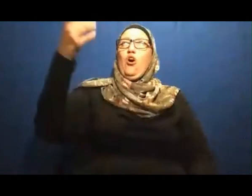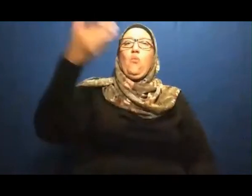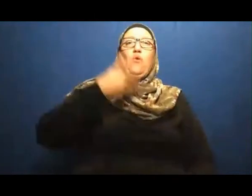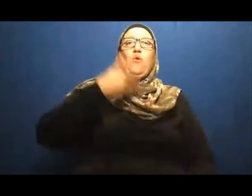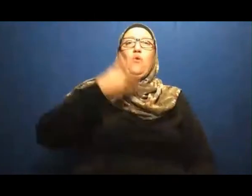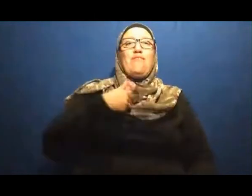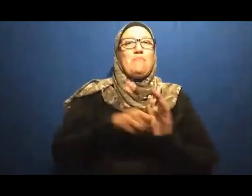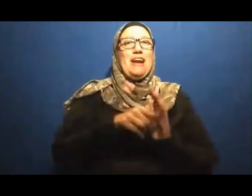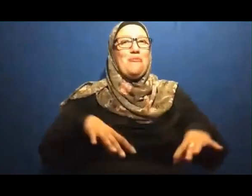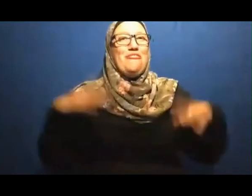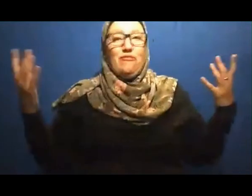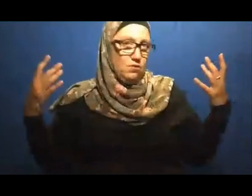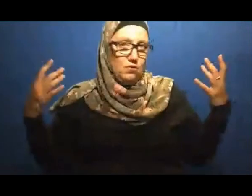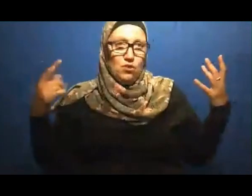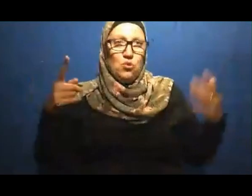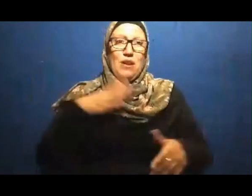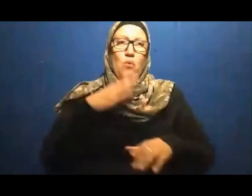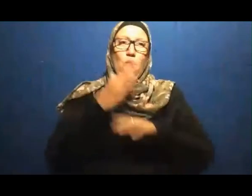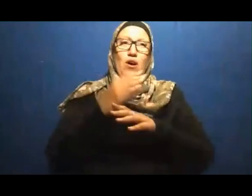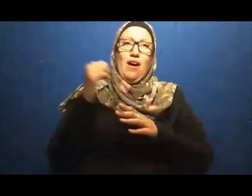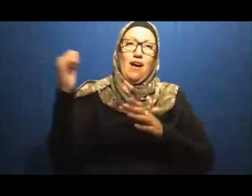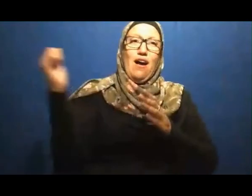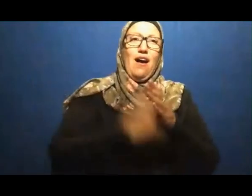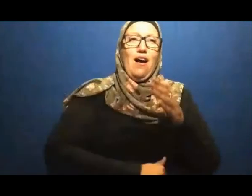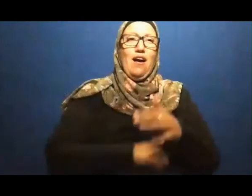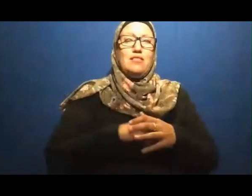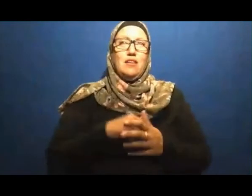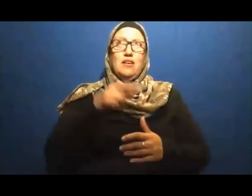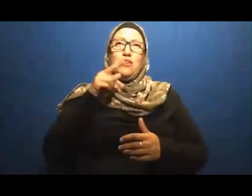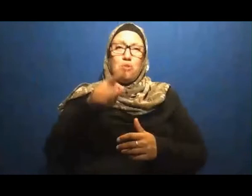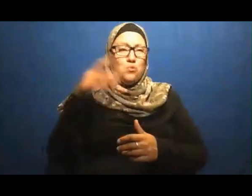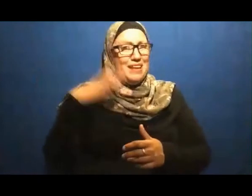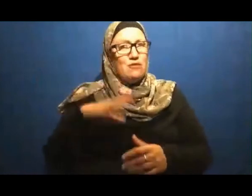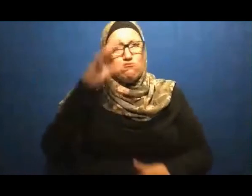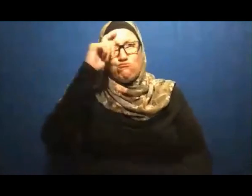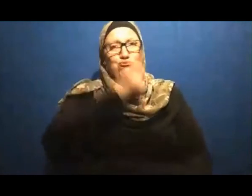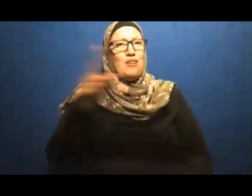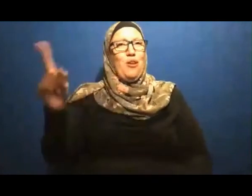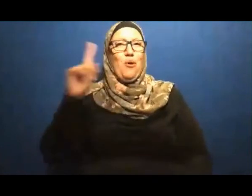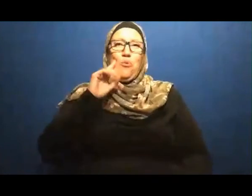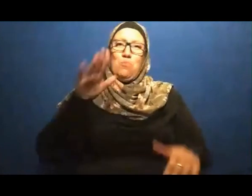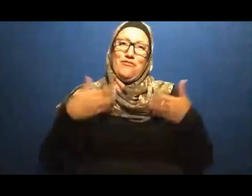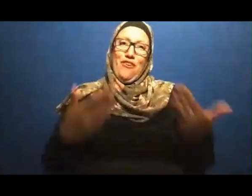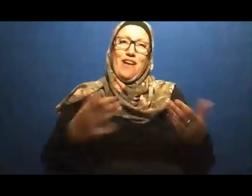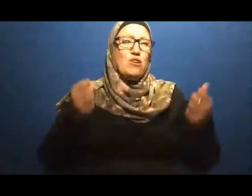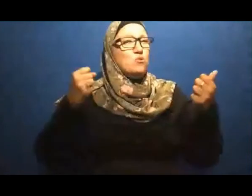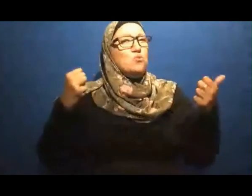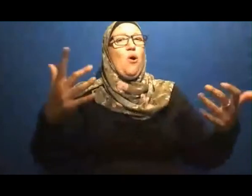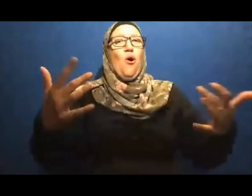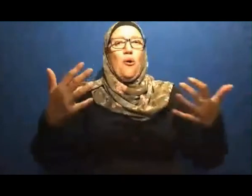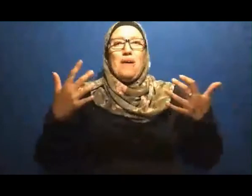Trust In God That God Is The Provider Or On Example As I We Have Many Examples To Cite From